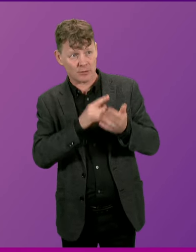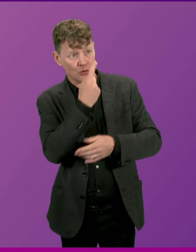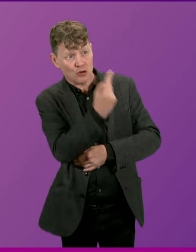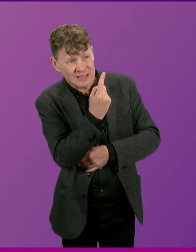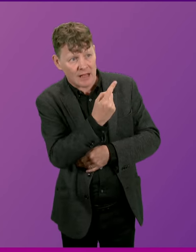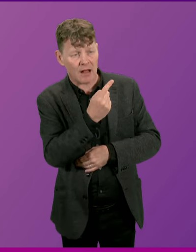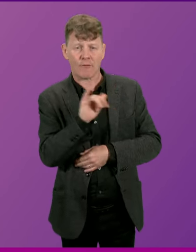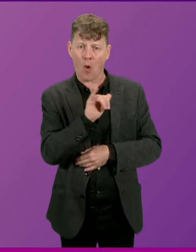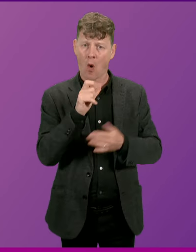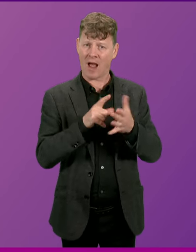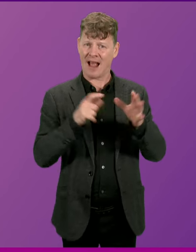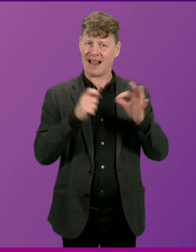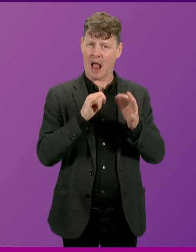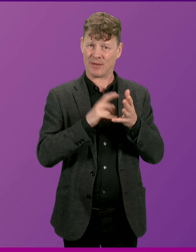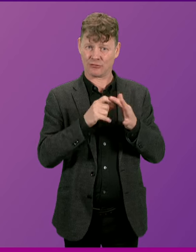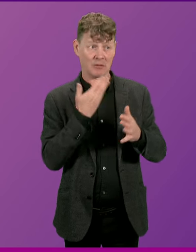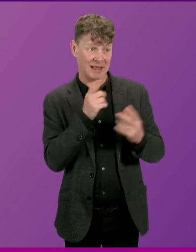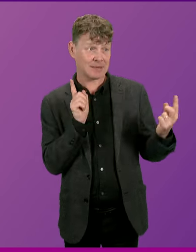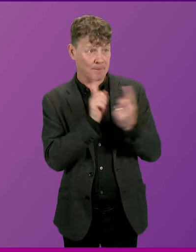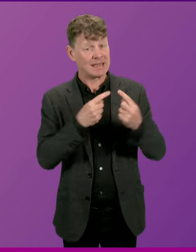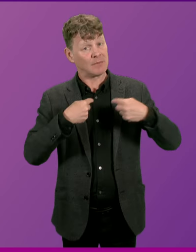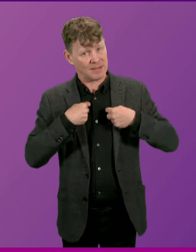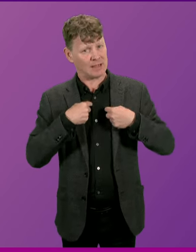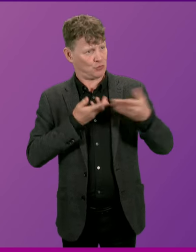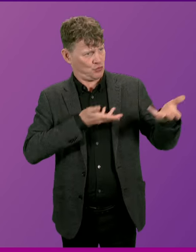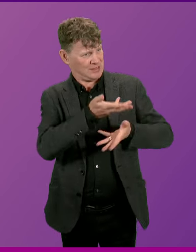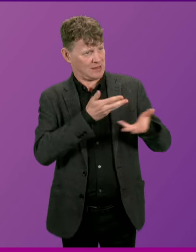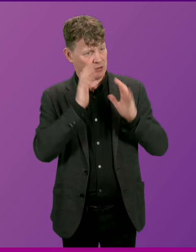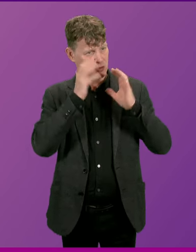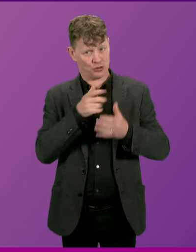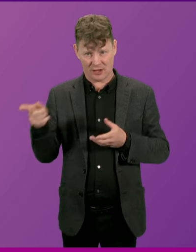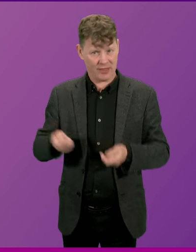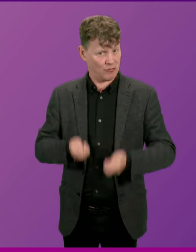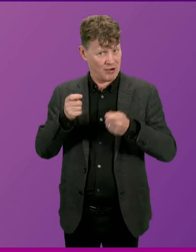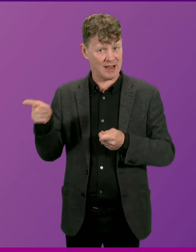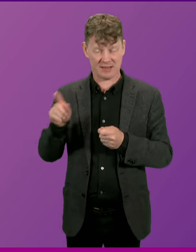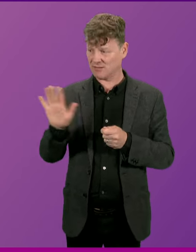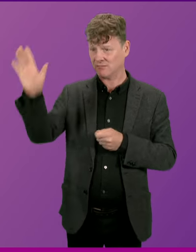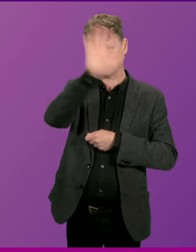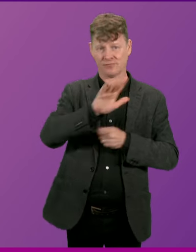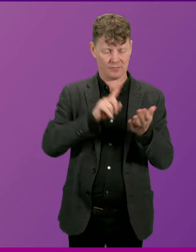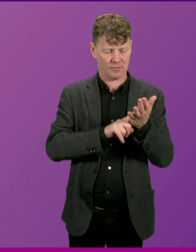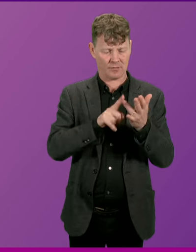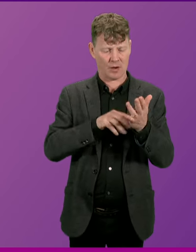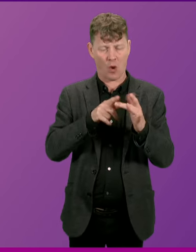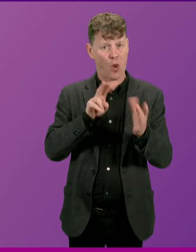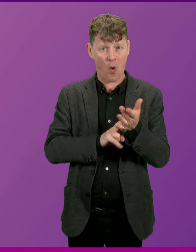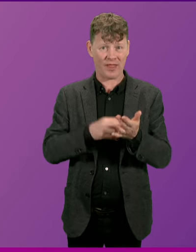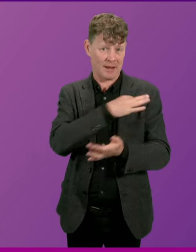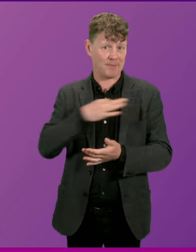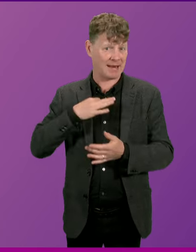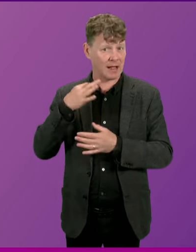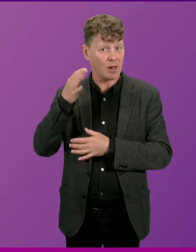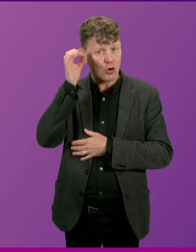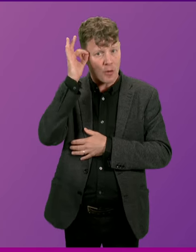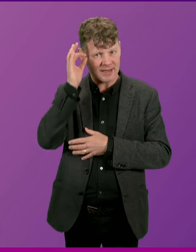Secretary, will meet with me to discuss the concerns raised by this group, the whole of the Lothian Local Medical Committee, and indeed how we